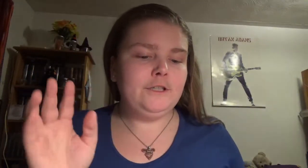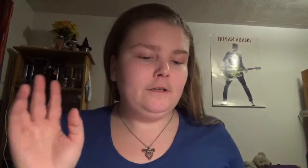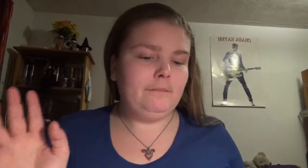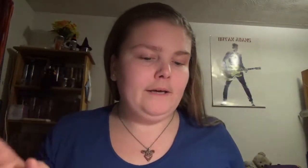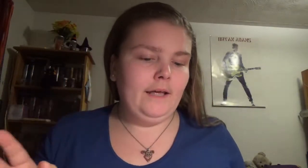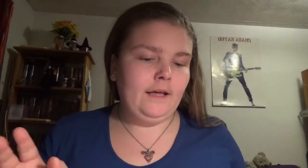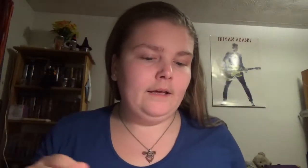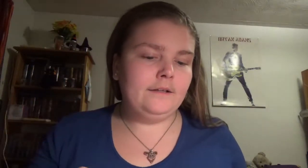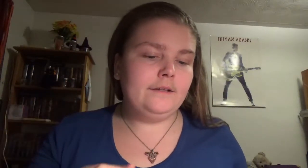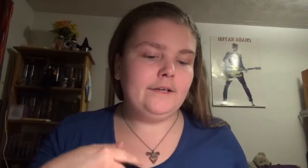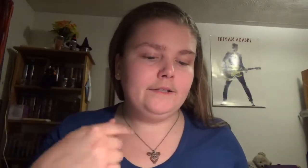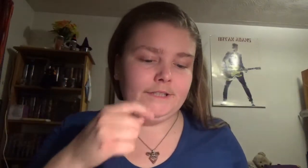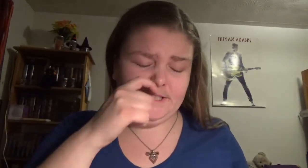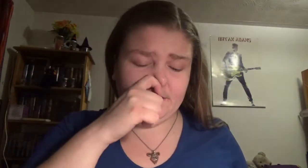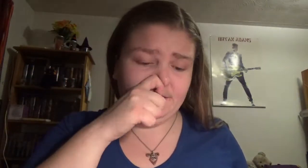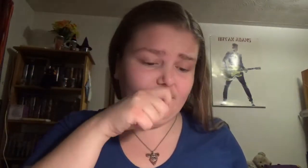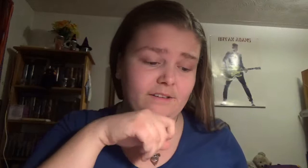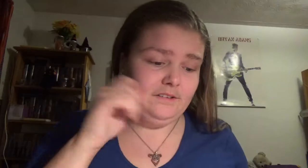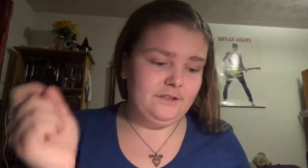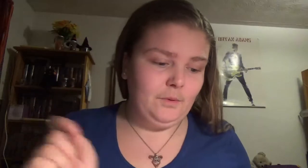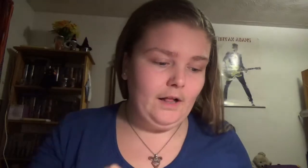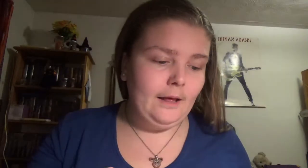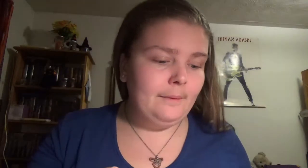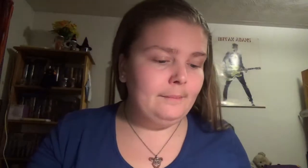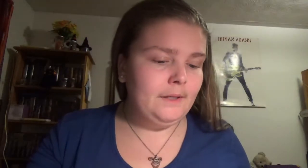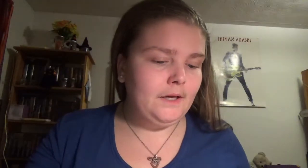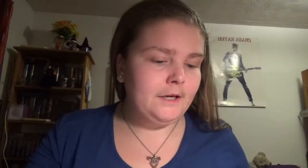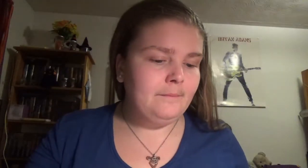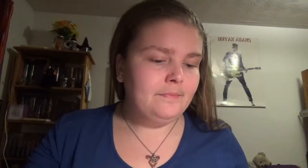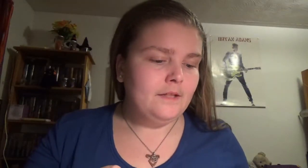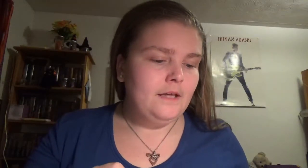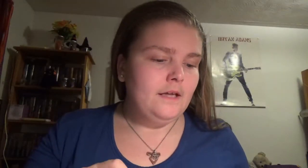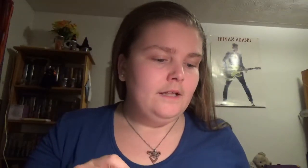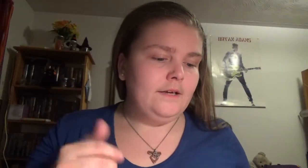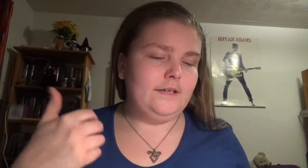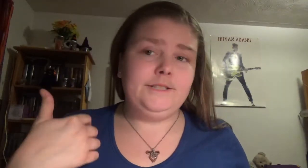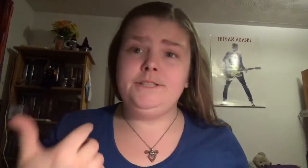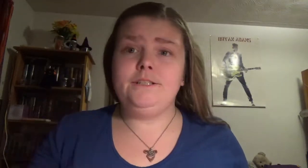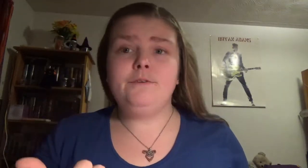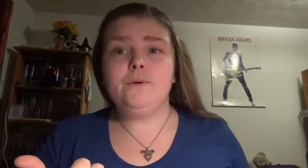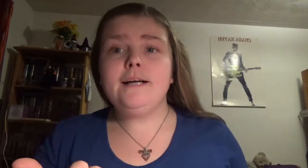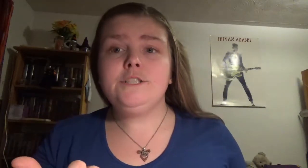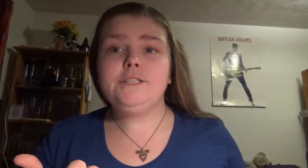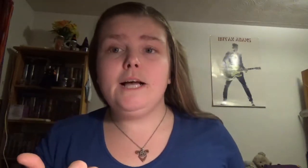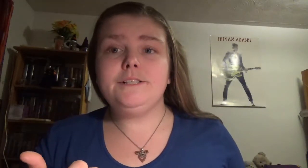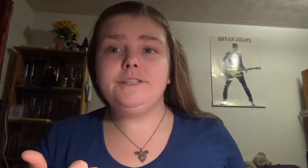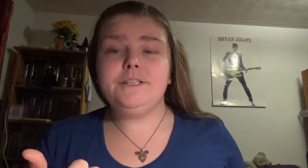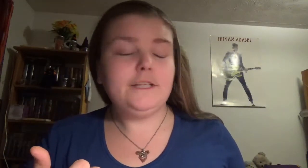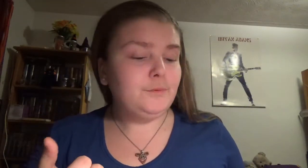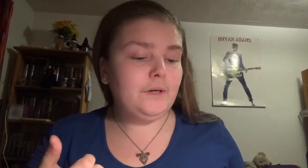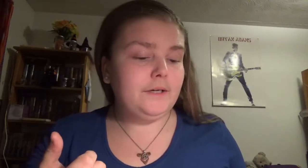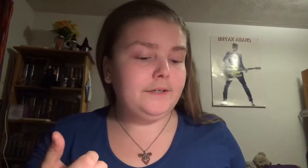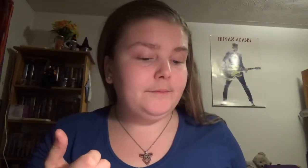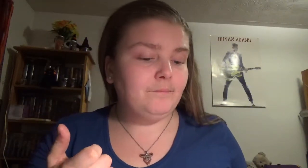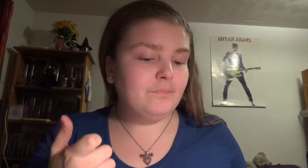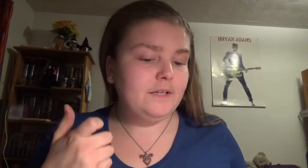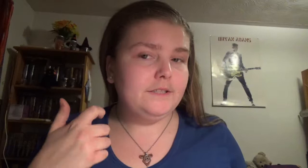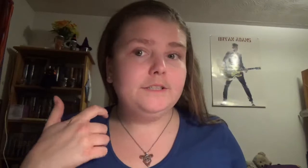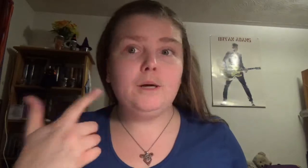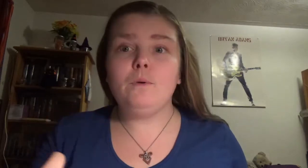by Anne, there's a small epilogue, there's a few exercises in this one, some